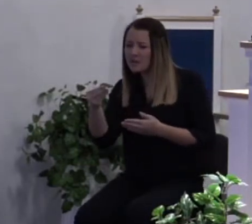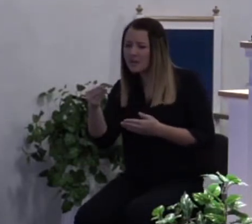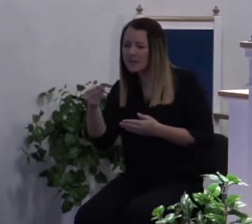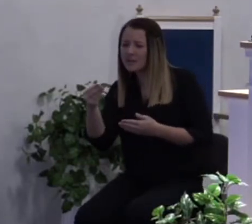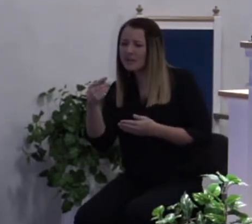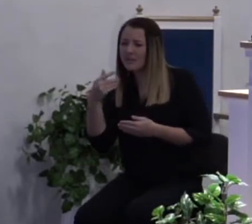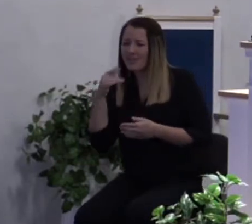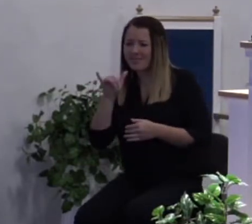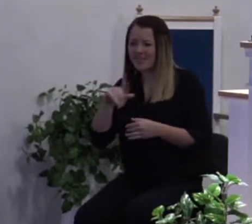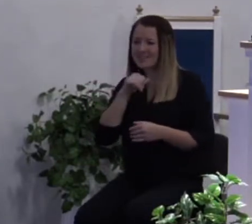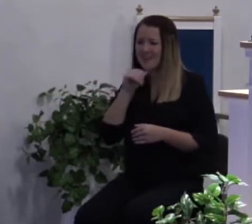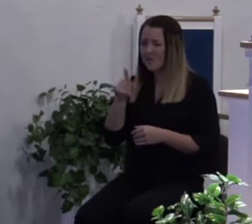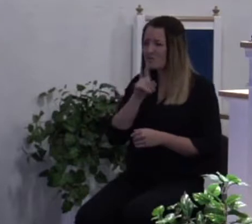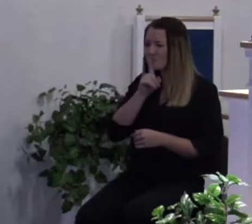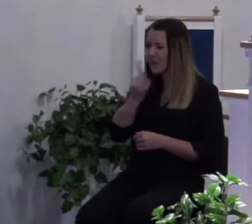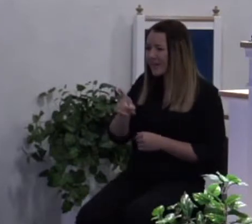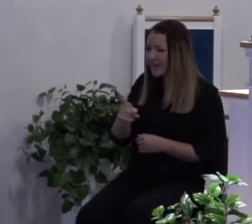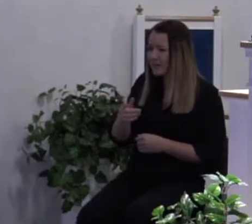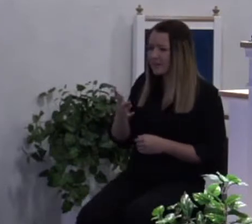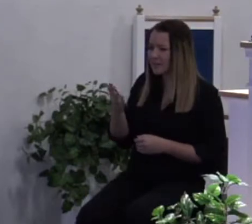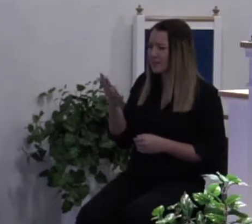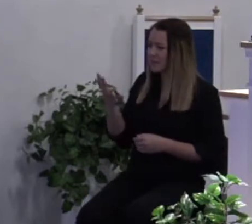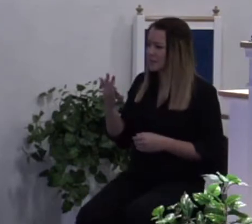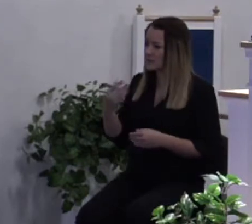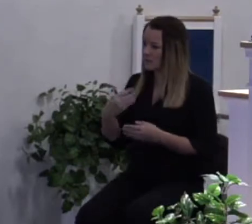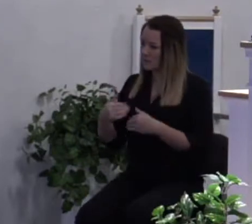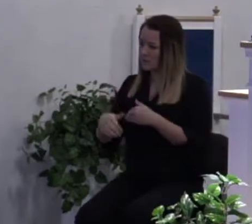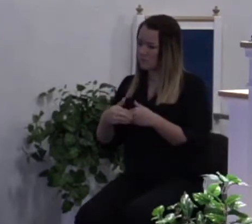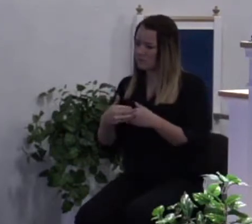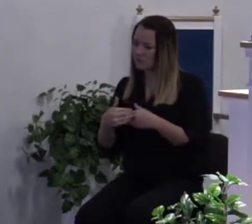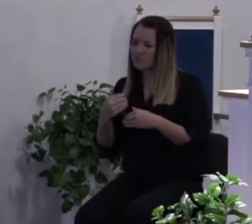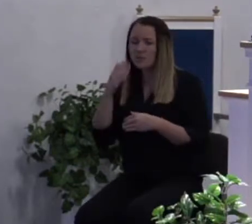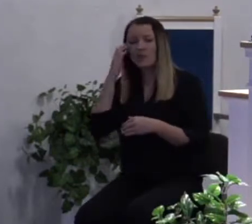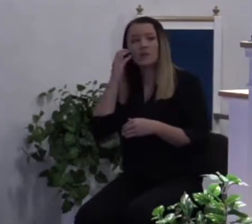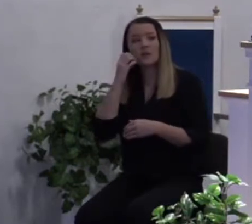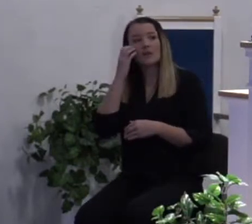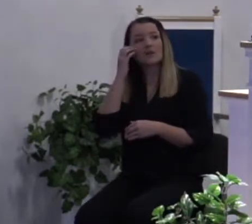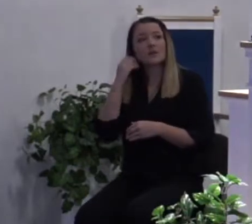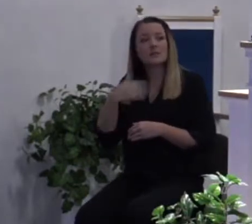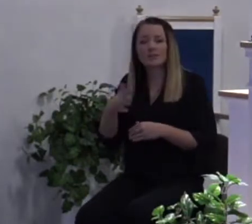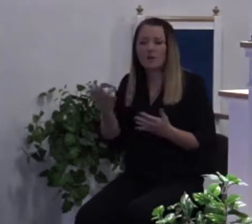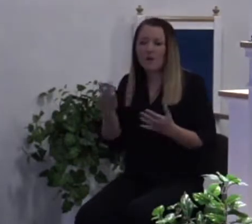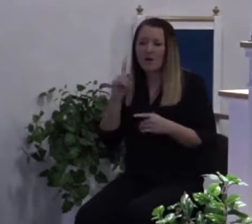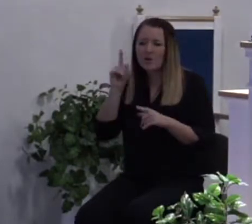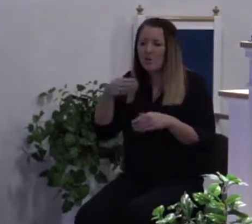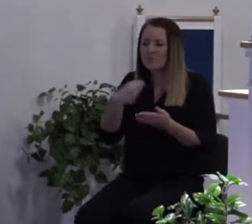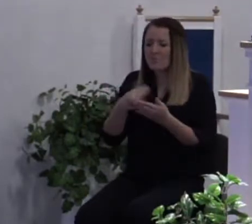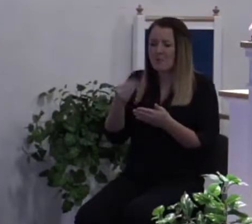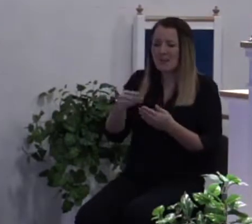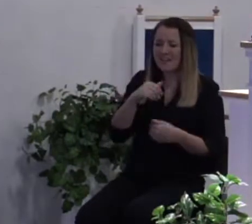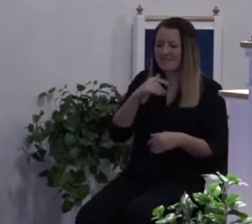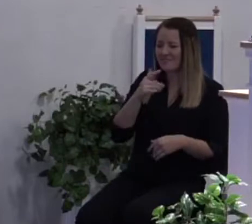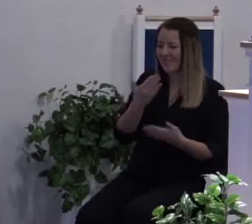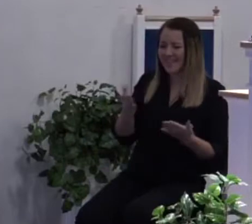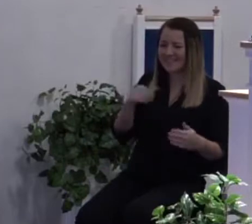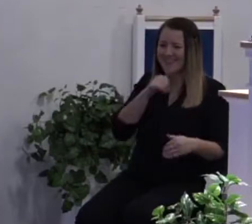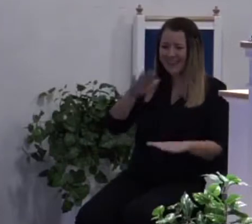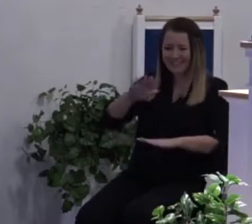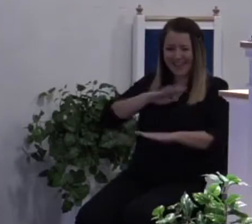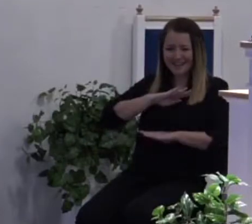not bread? Why are you going out and wasting your money on stuff that doesn't satisfy you? Why spend money